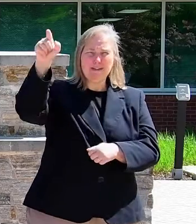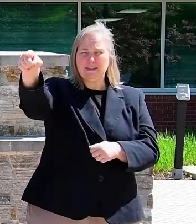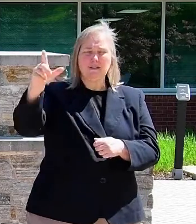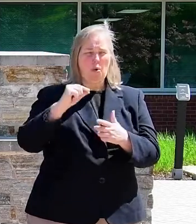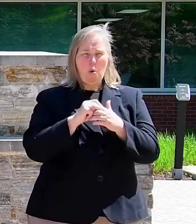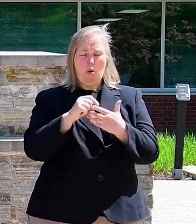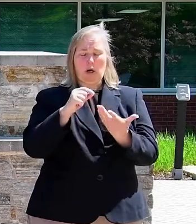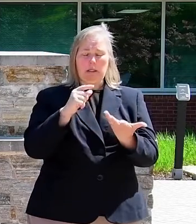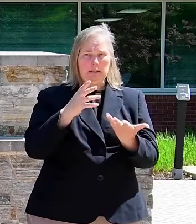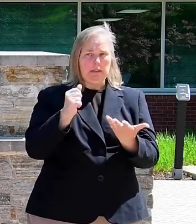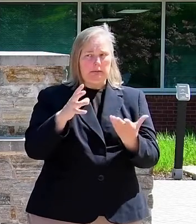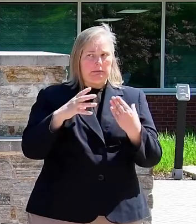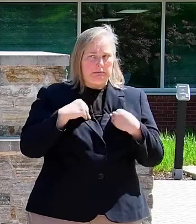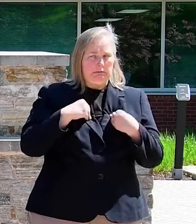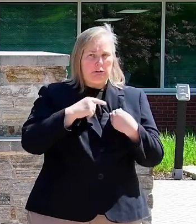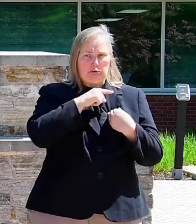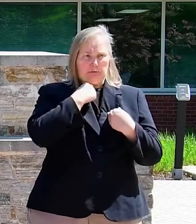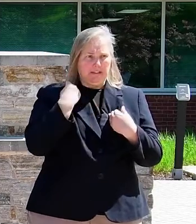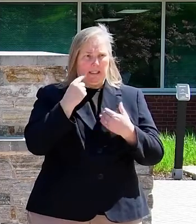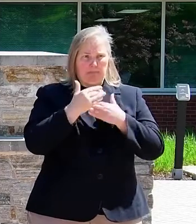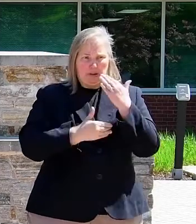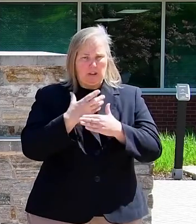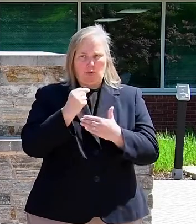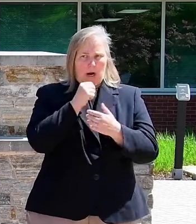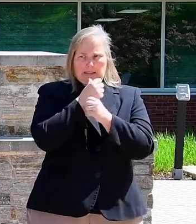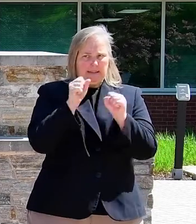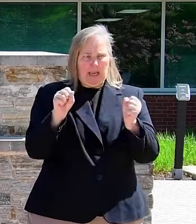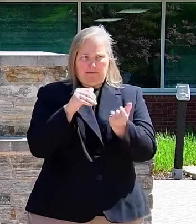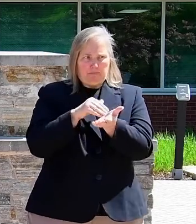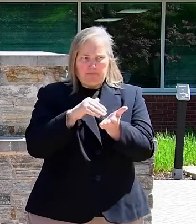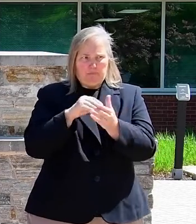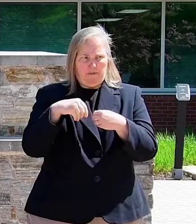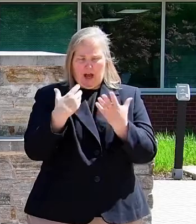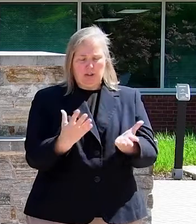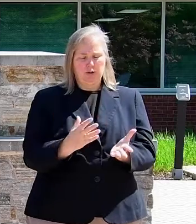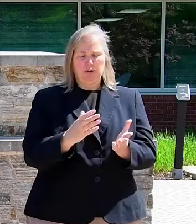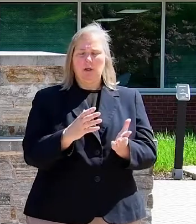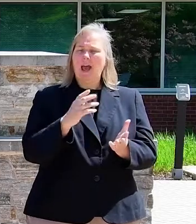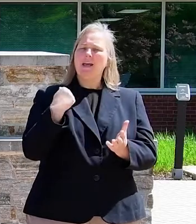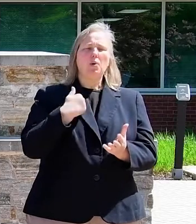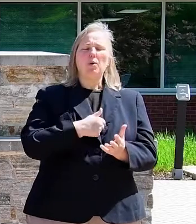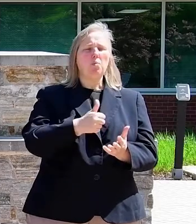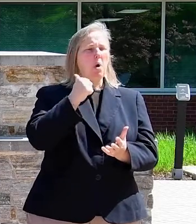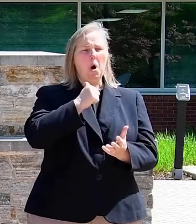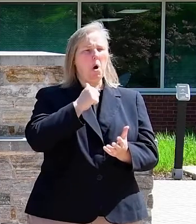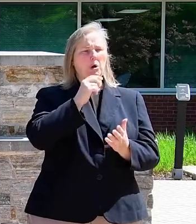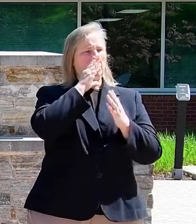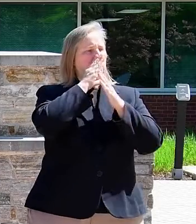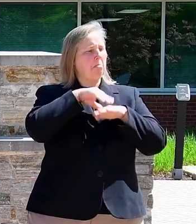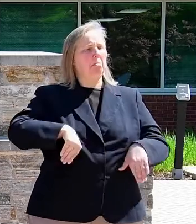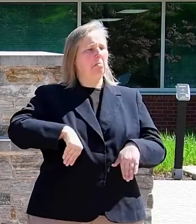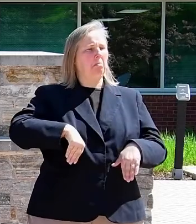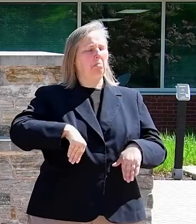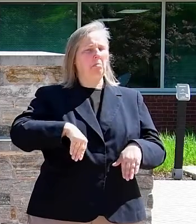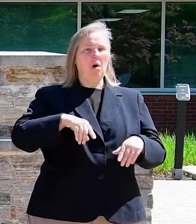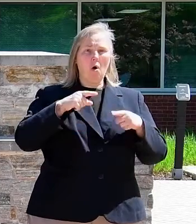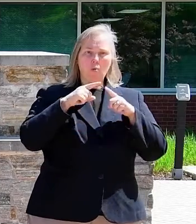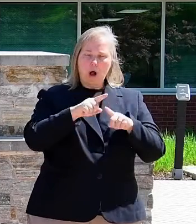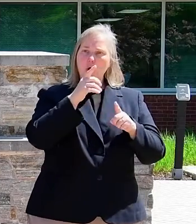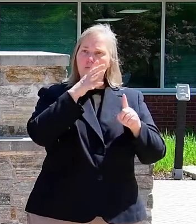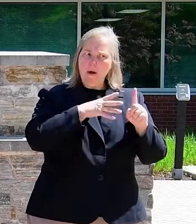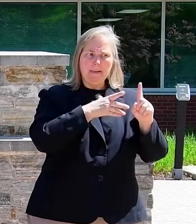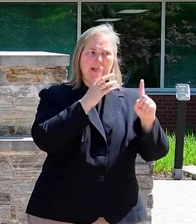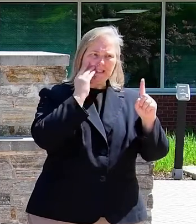or unsafe providers. And we will not remain silent as women's rights are under